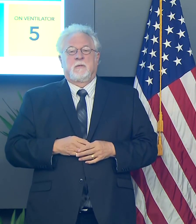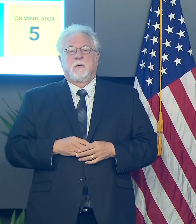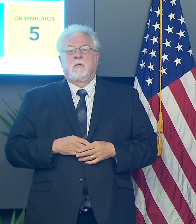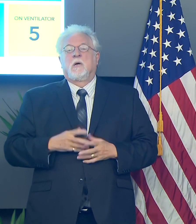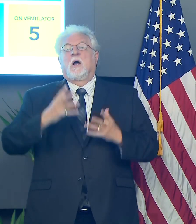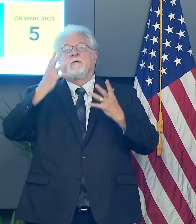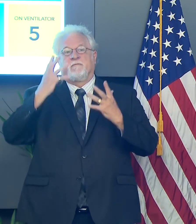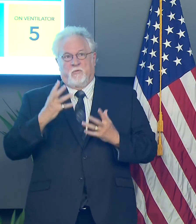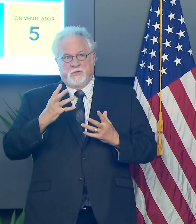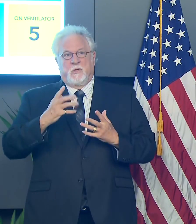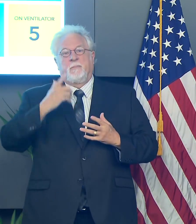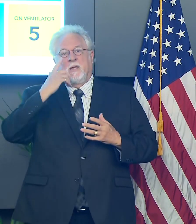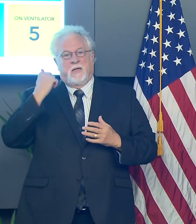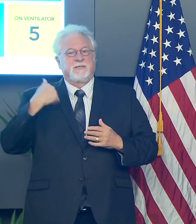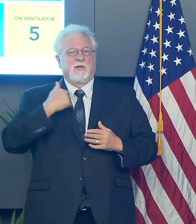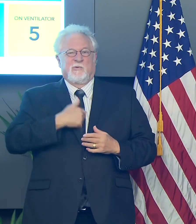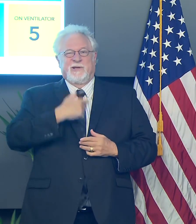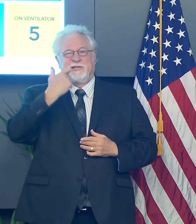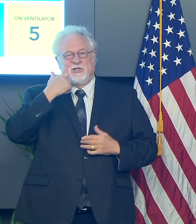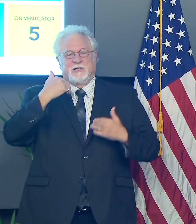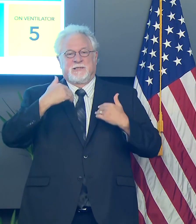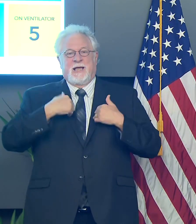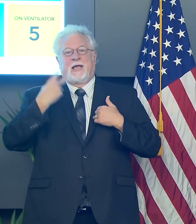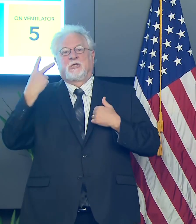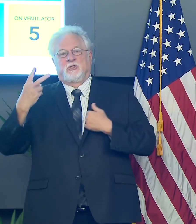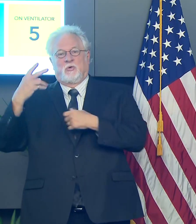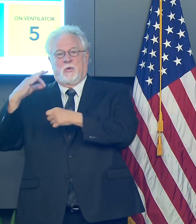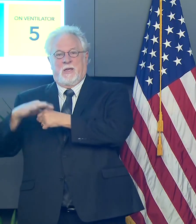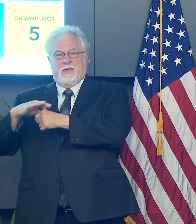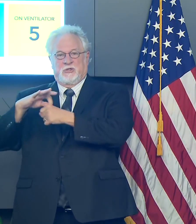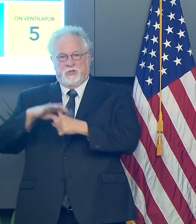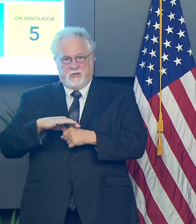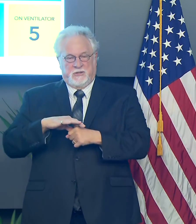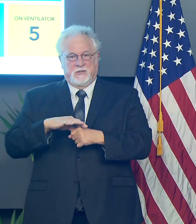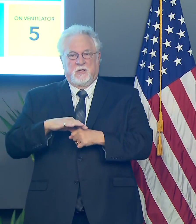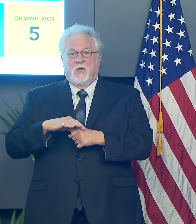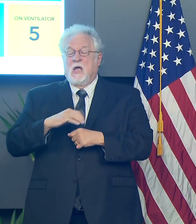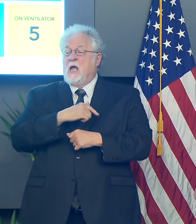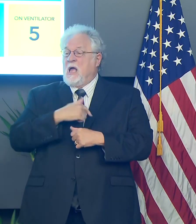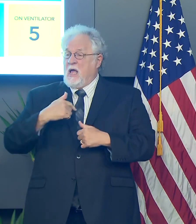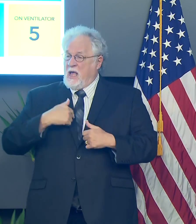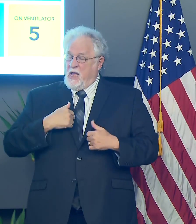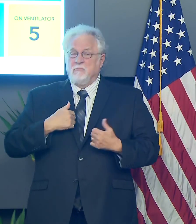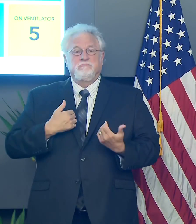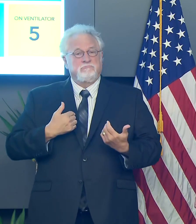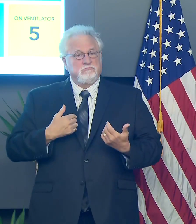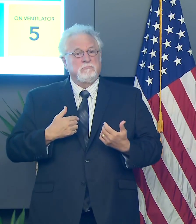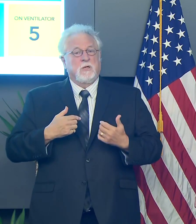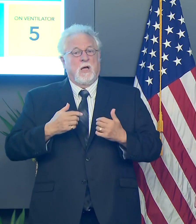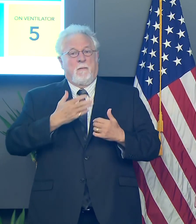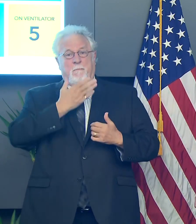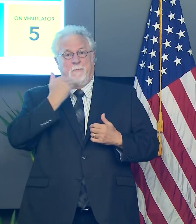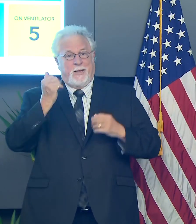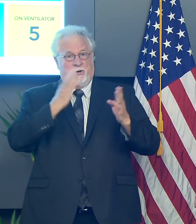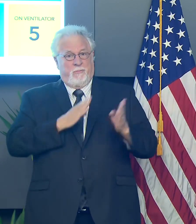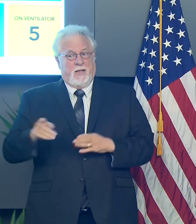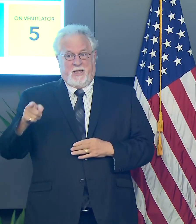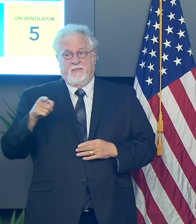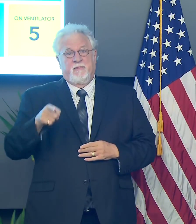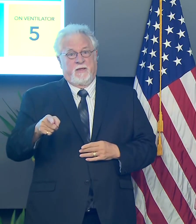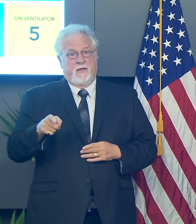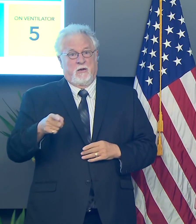and that's unfortunate because, you know, we just had two elections where we had a more robust, uh, plan in place. Uh,